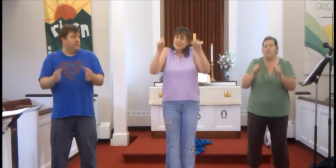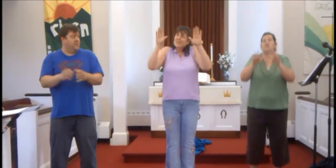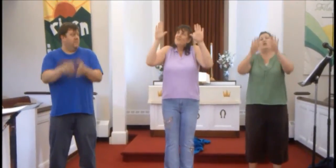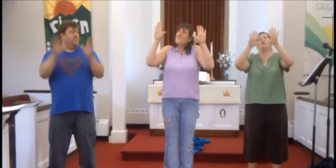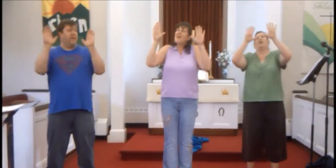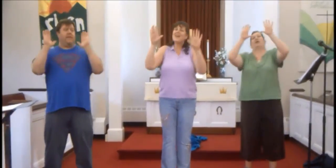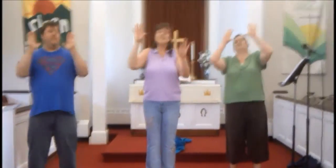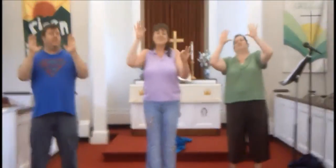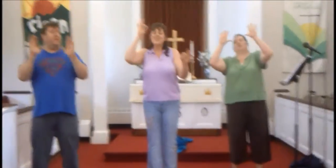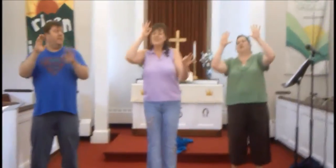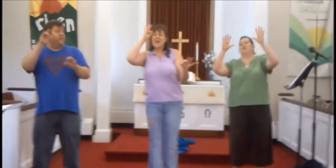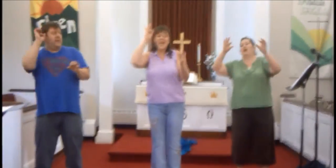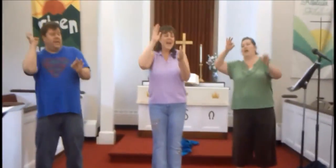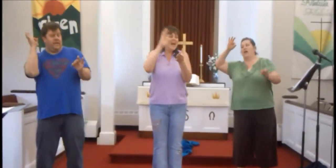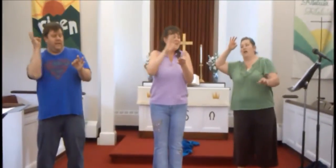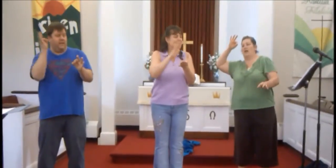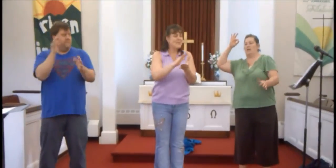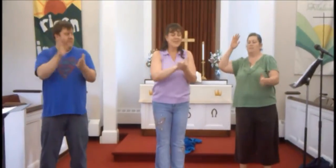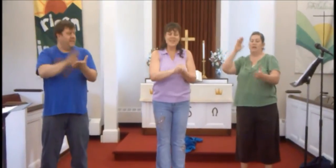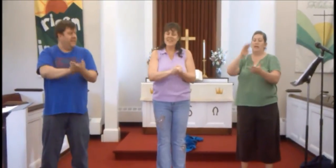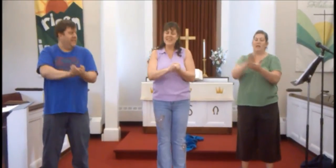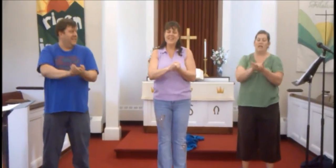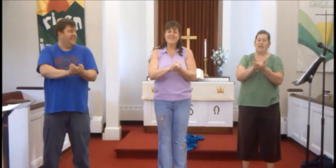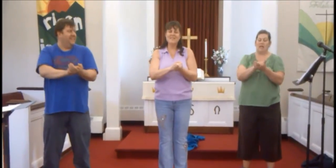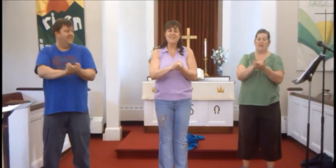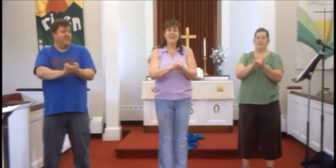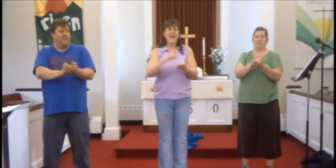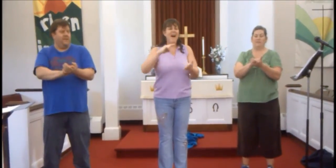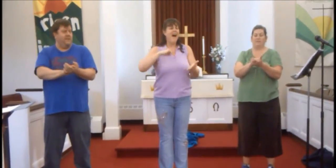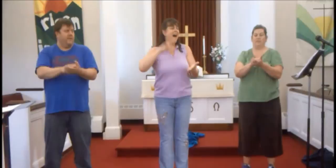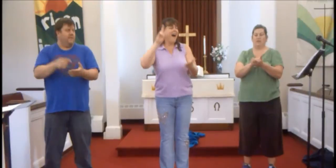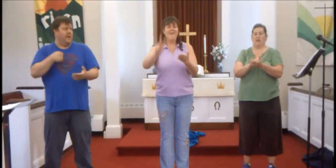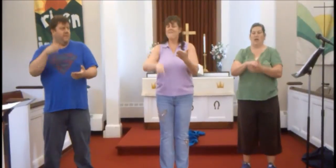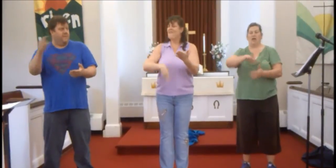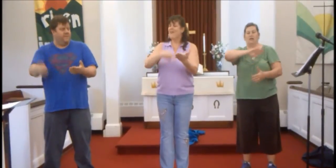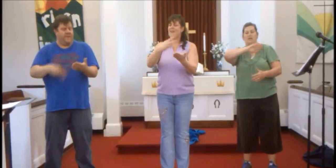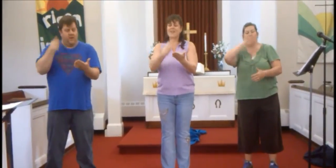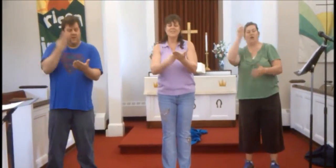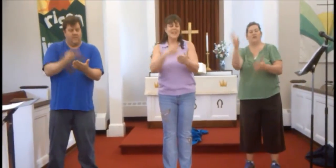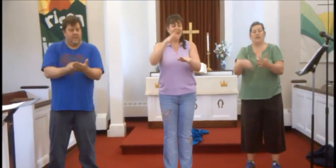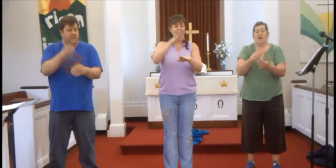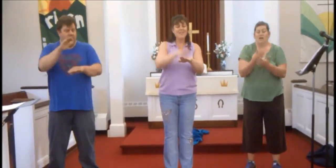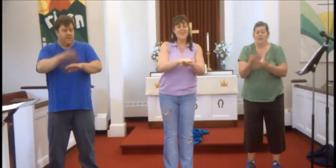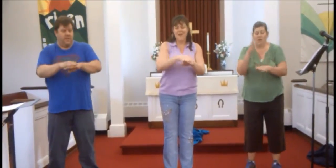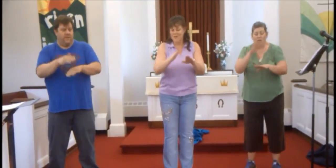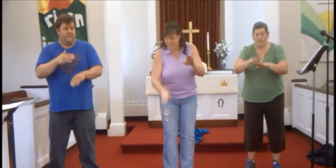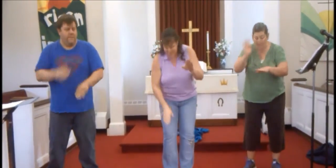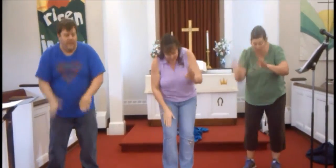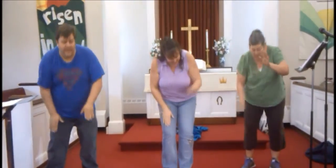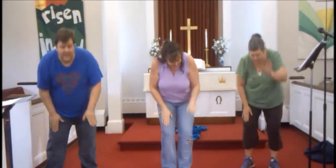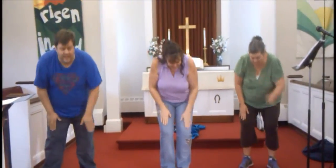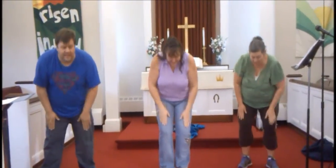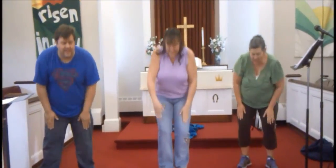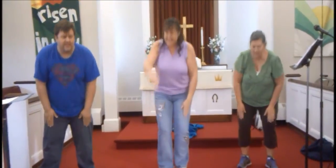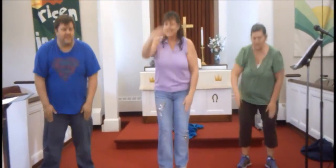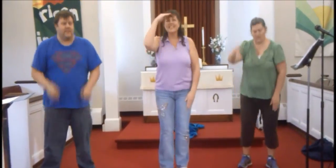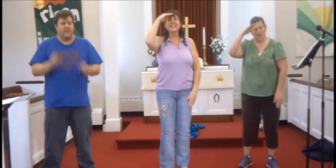surrender and believe, I fall down on my knees, Oh